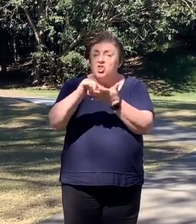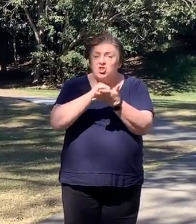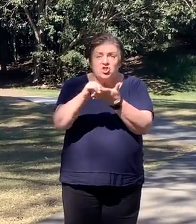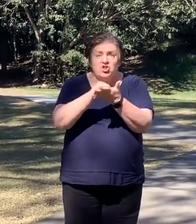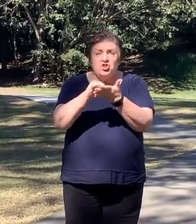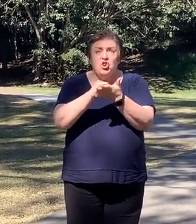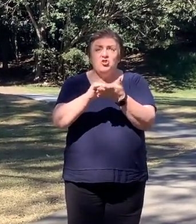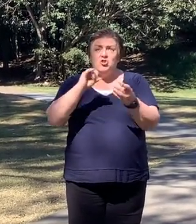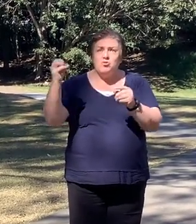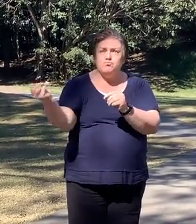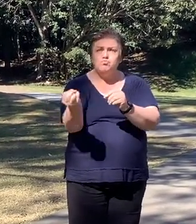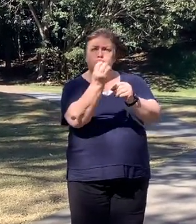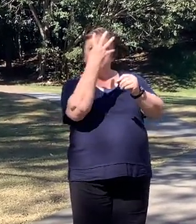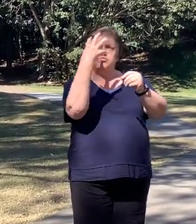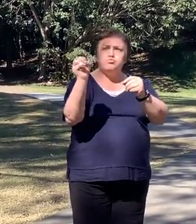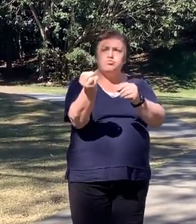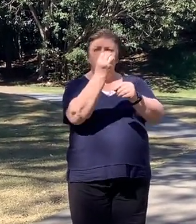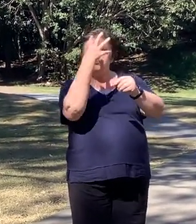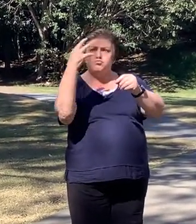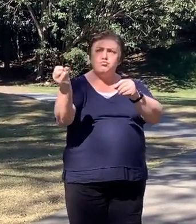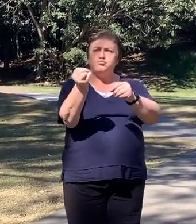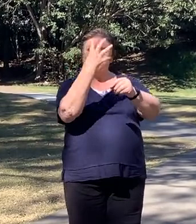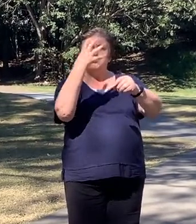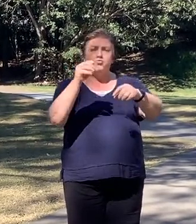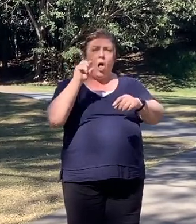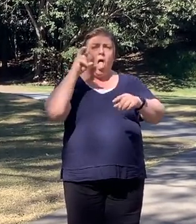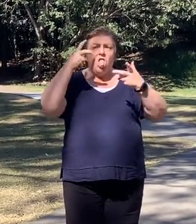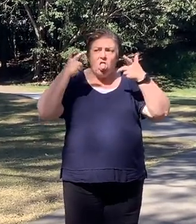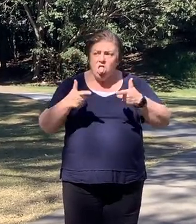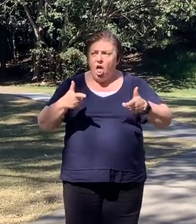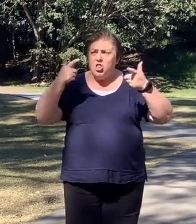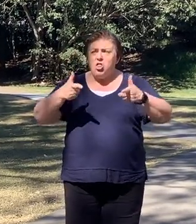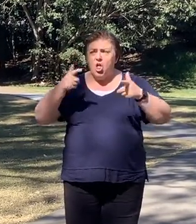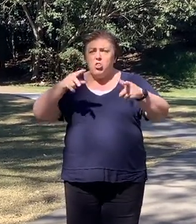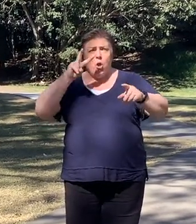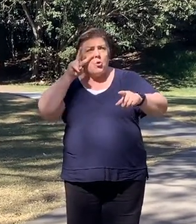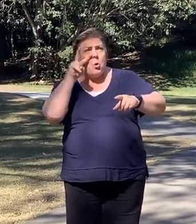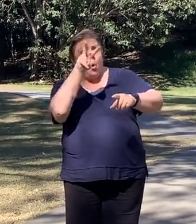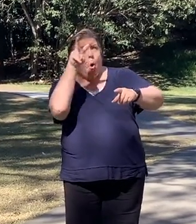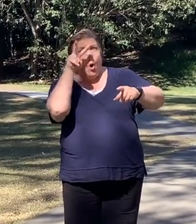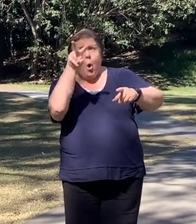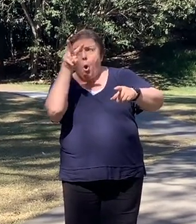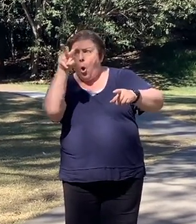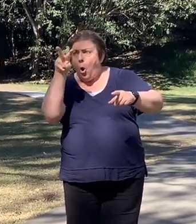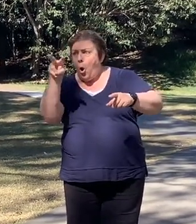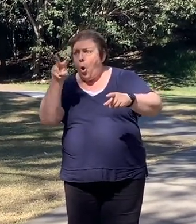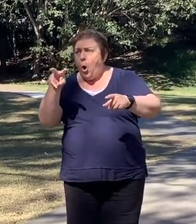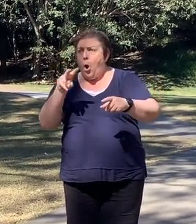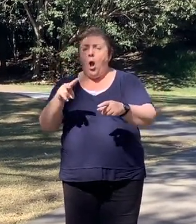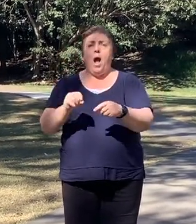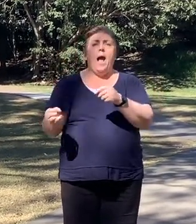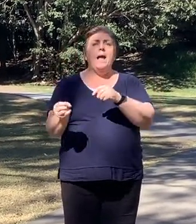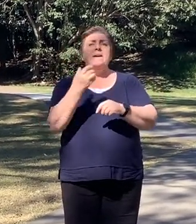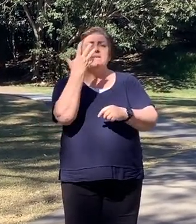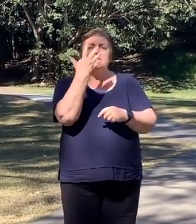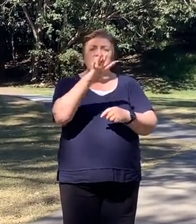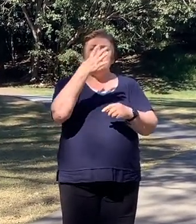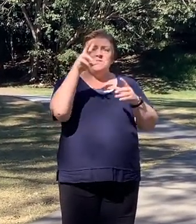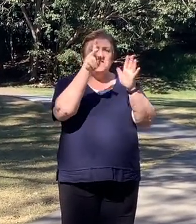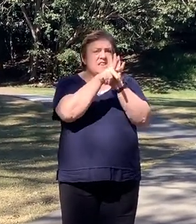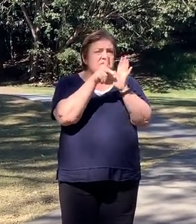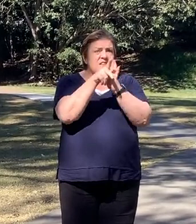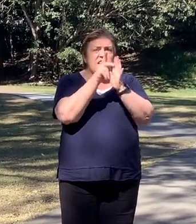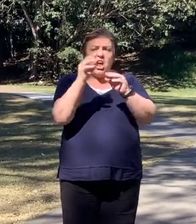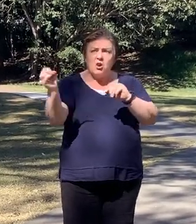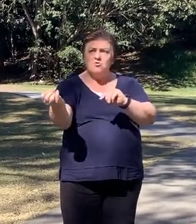seen some heavy traffic over the last 48 hours. We've uploaded just about 50 videos there. So it's great to